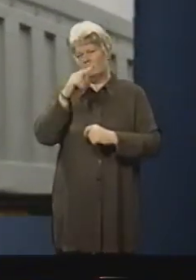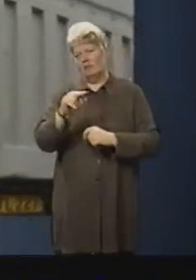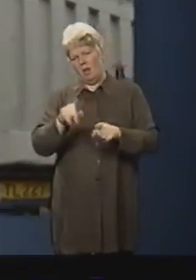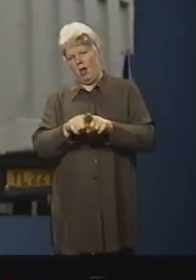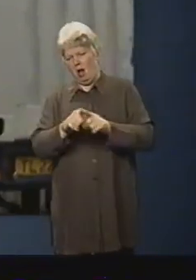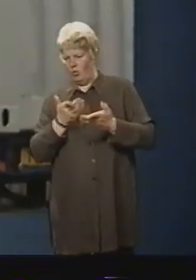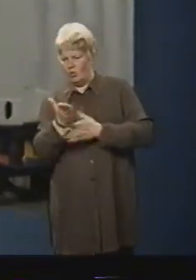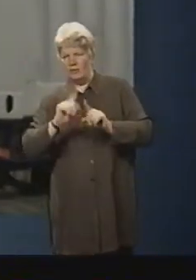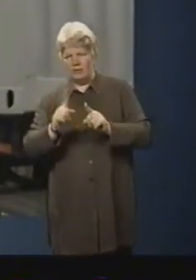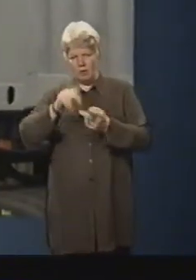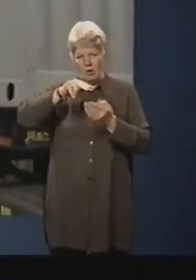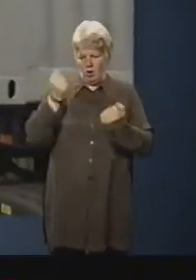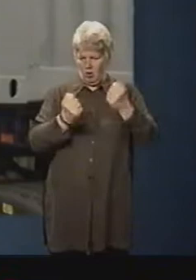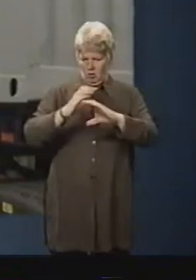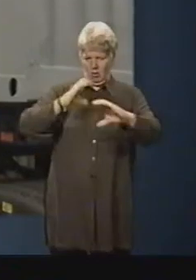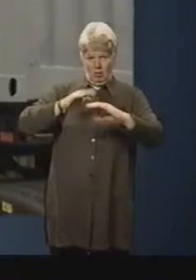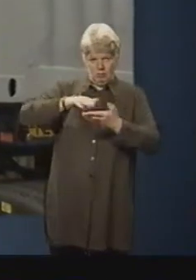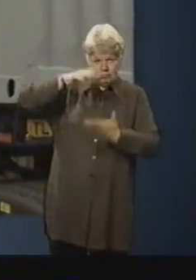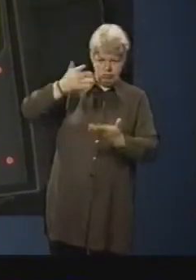under a series of low bridges.